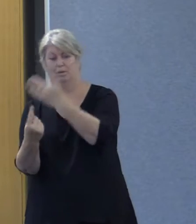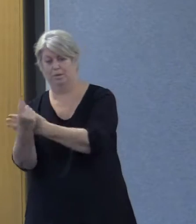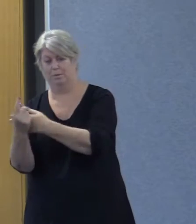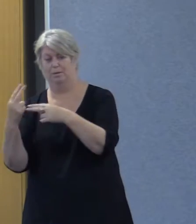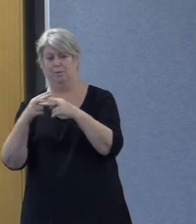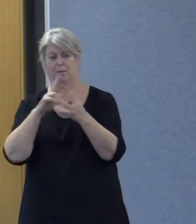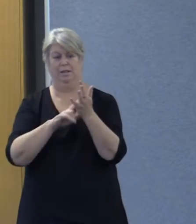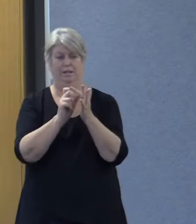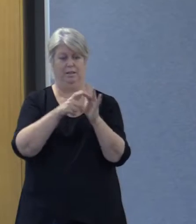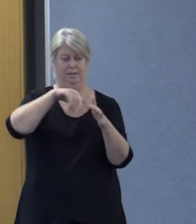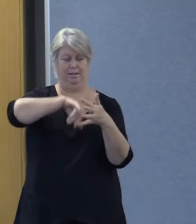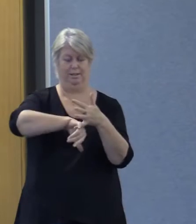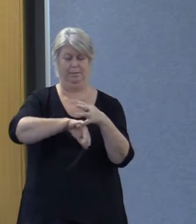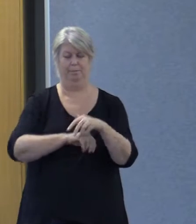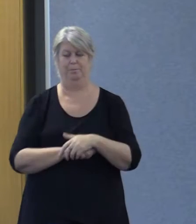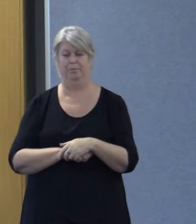from the NDIS.